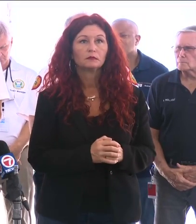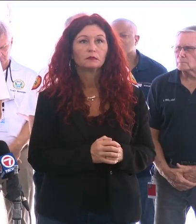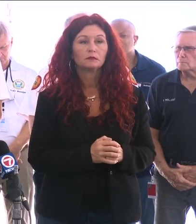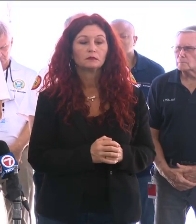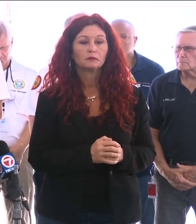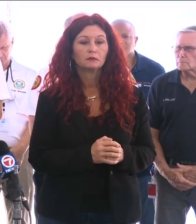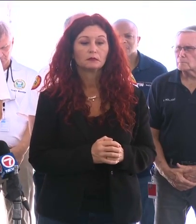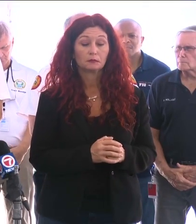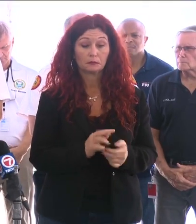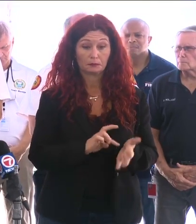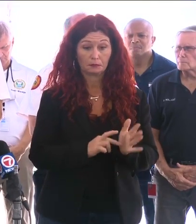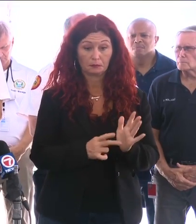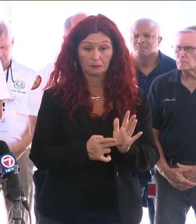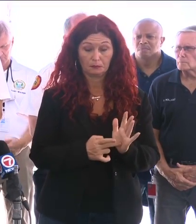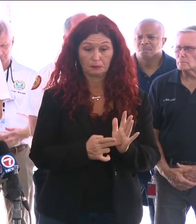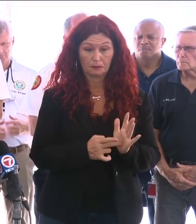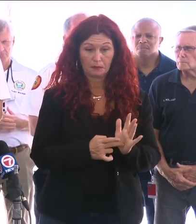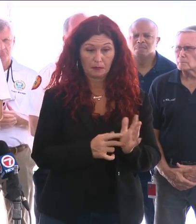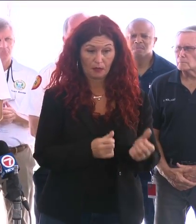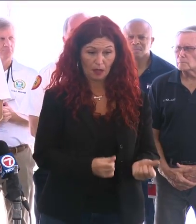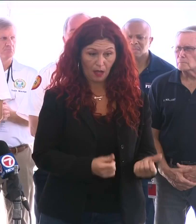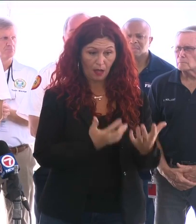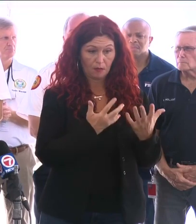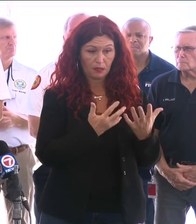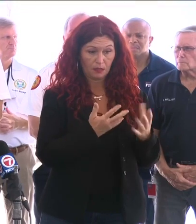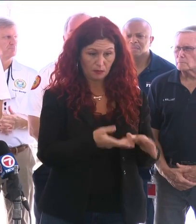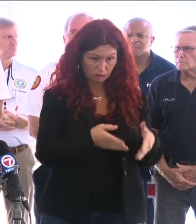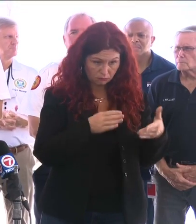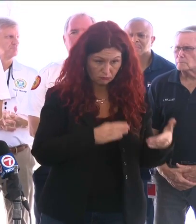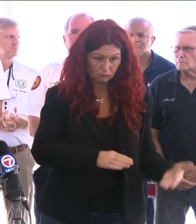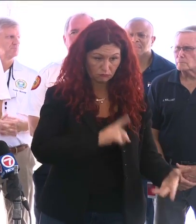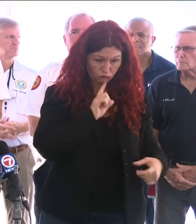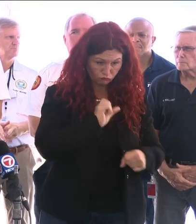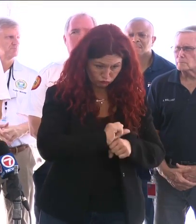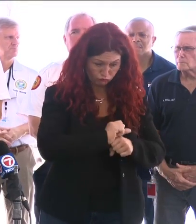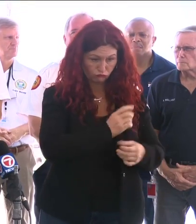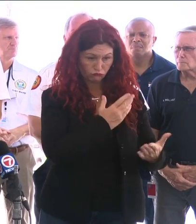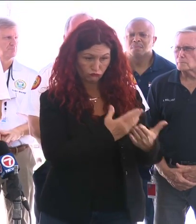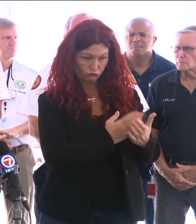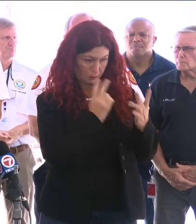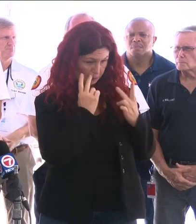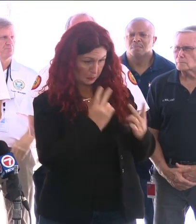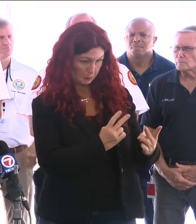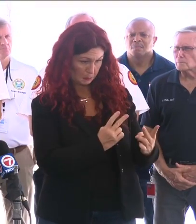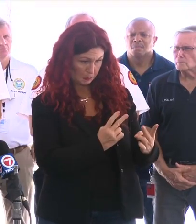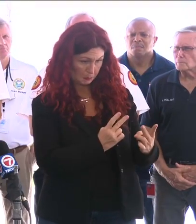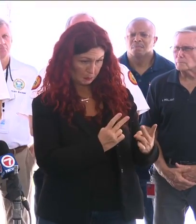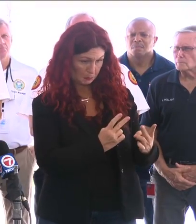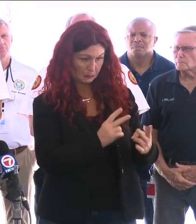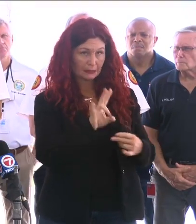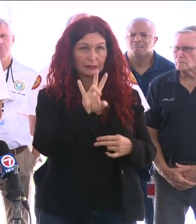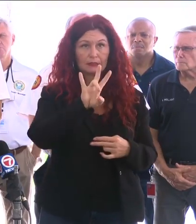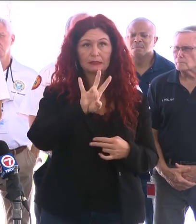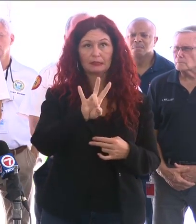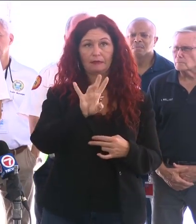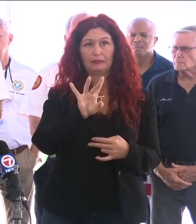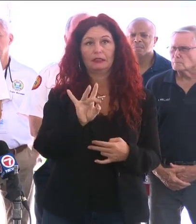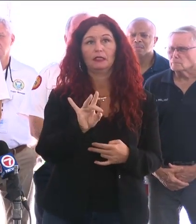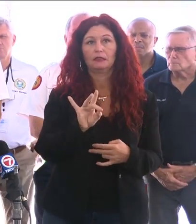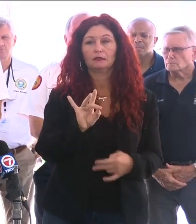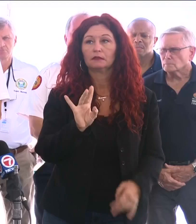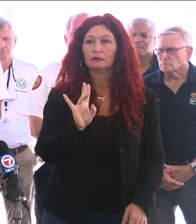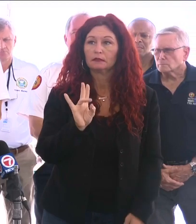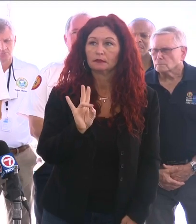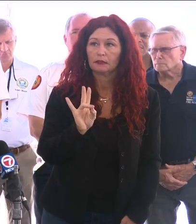This brings the total number of confirmed fatalities to 78. This is a staggering